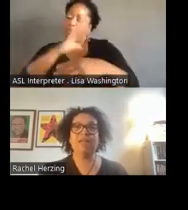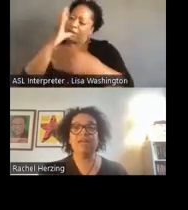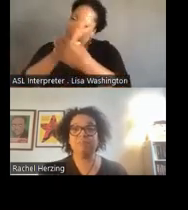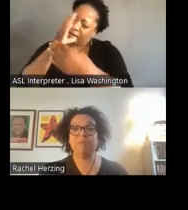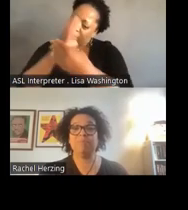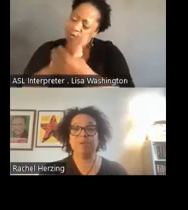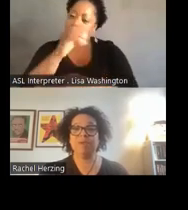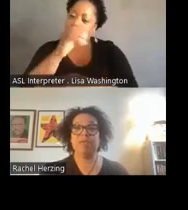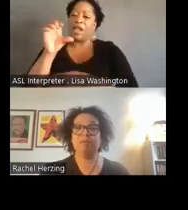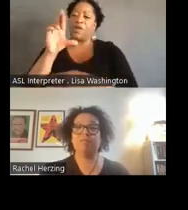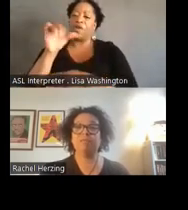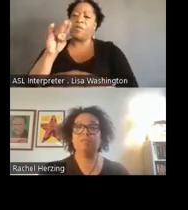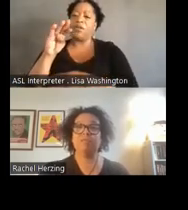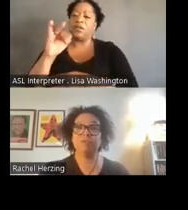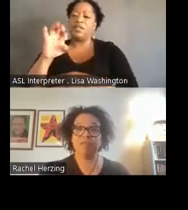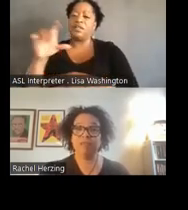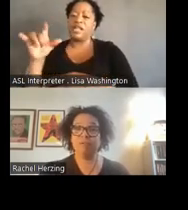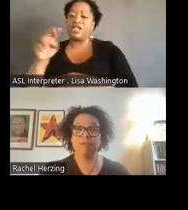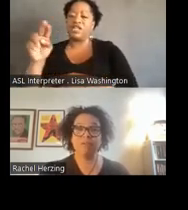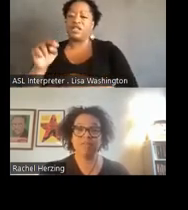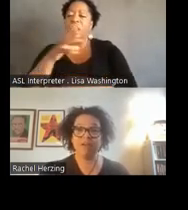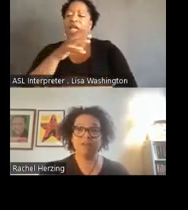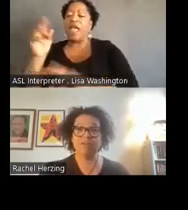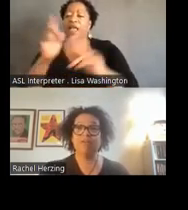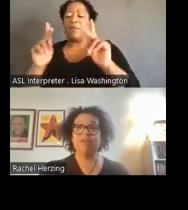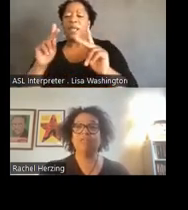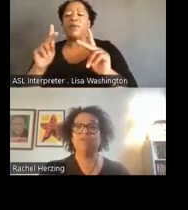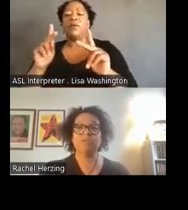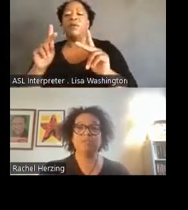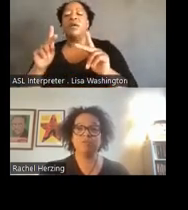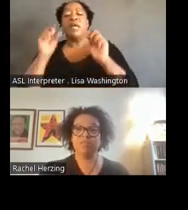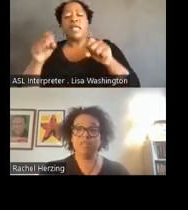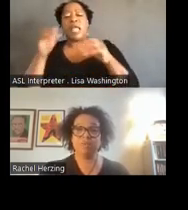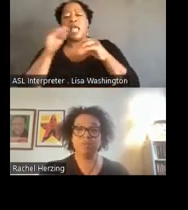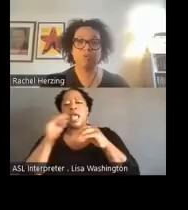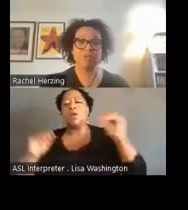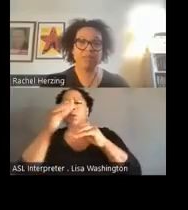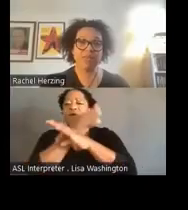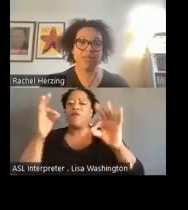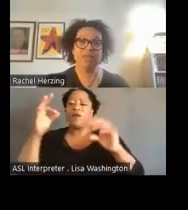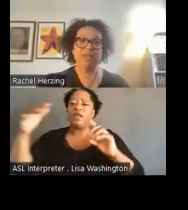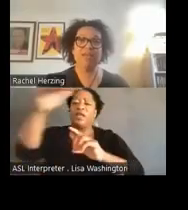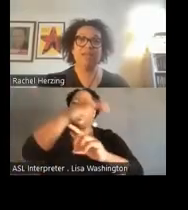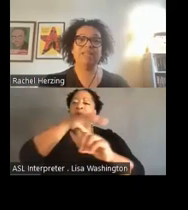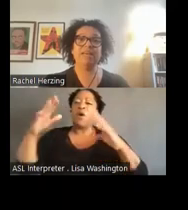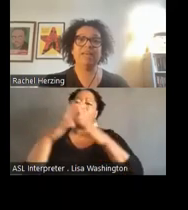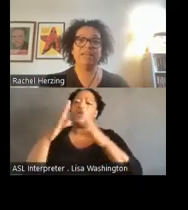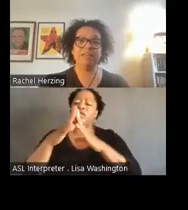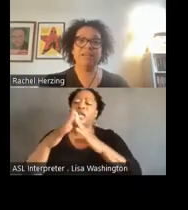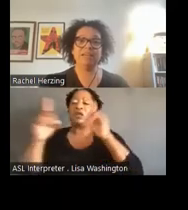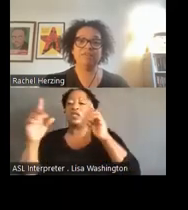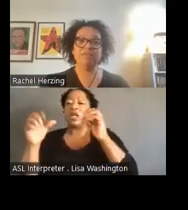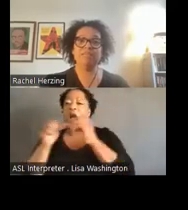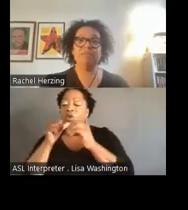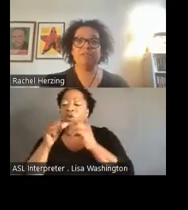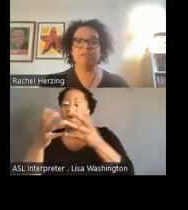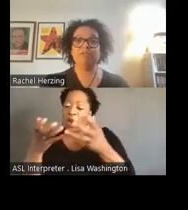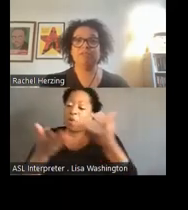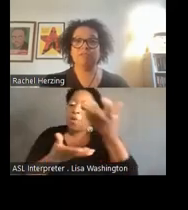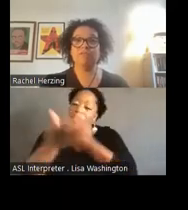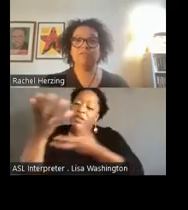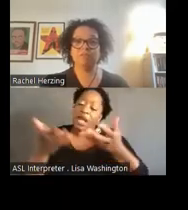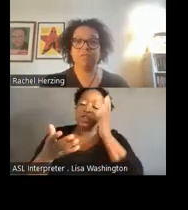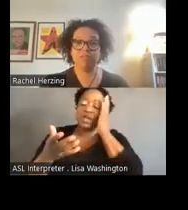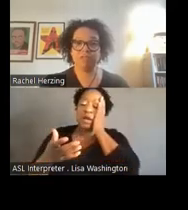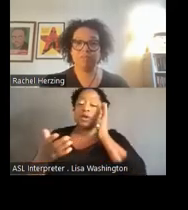and people being able to move freely around the town to associate with whom they like, and to exercise a measure